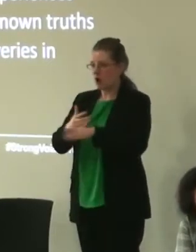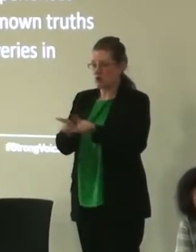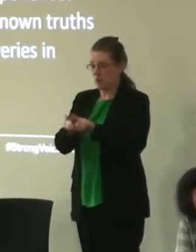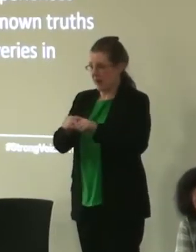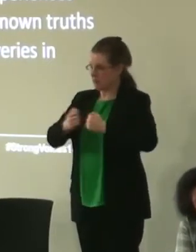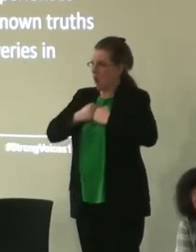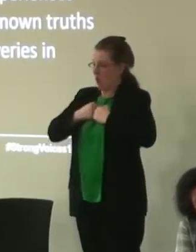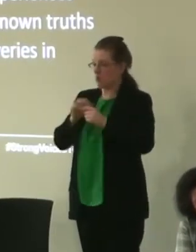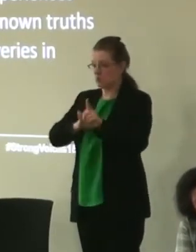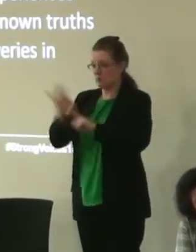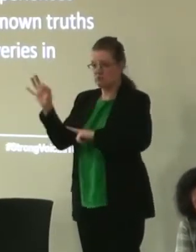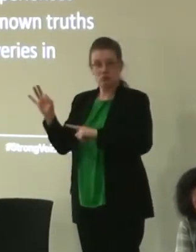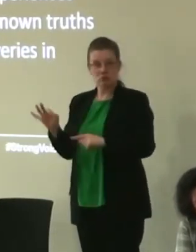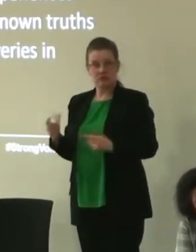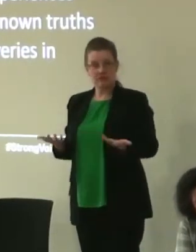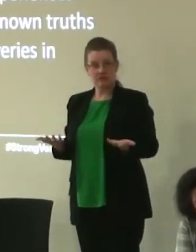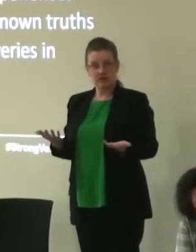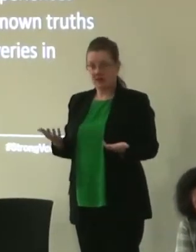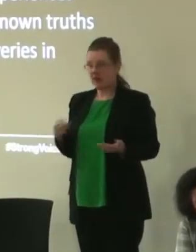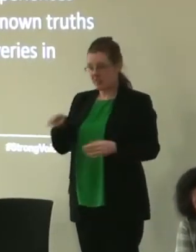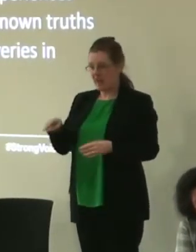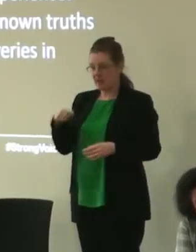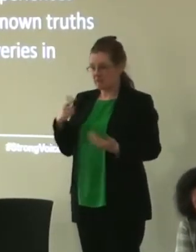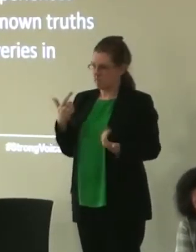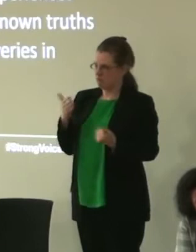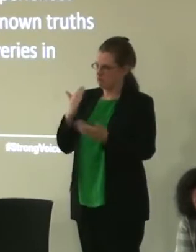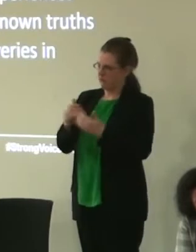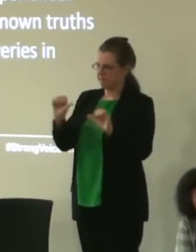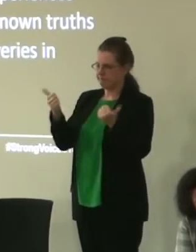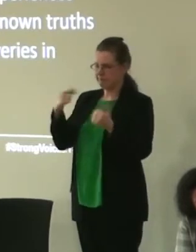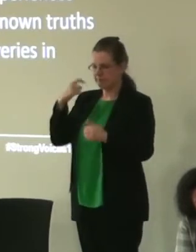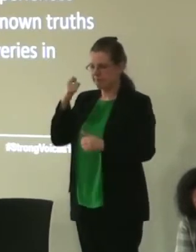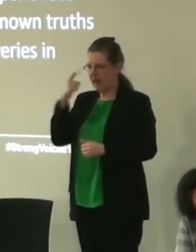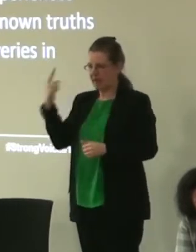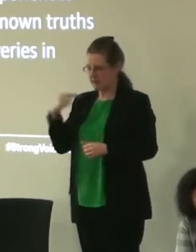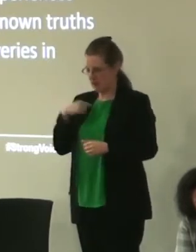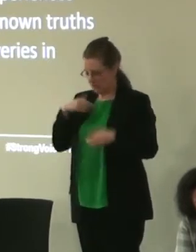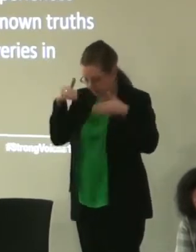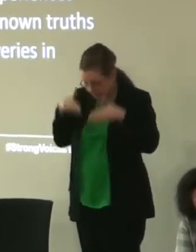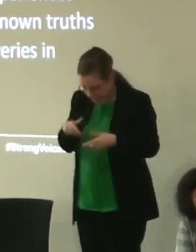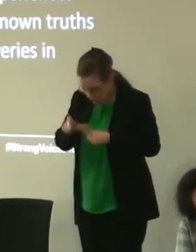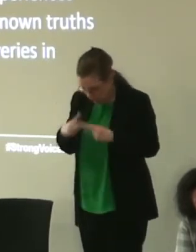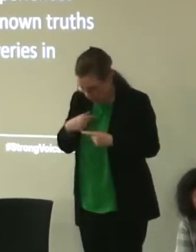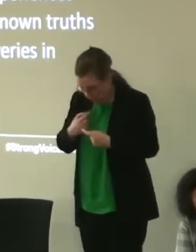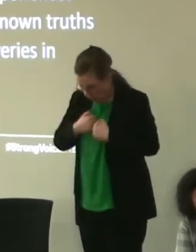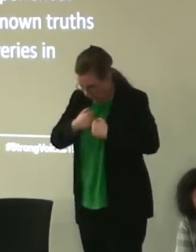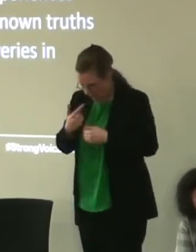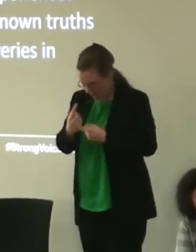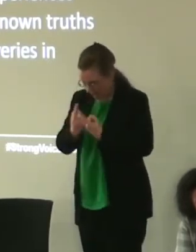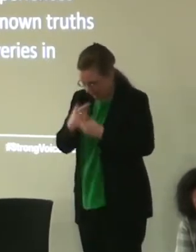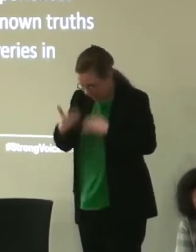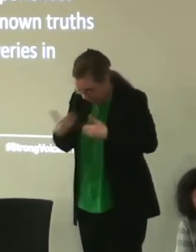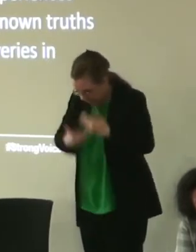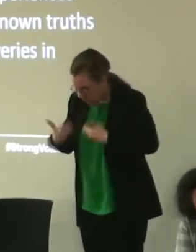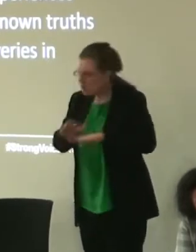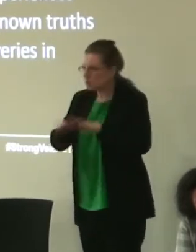improve that to me sounds really good idea because I think sometimes we do our own thing but we don't always share other people's stories so I think